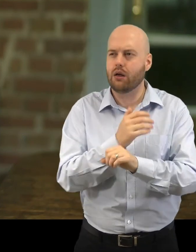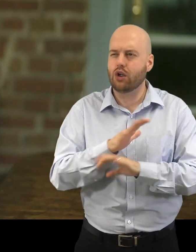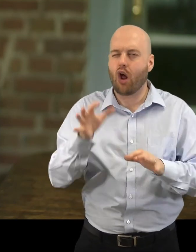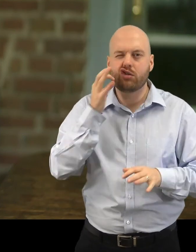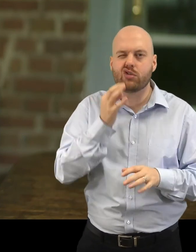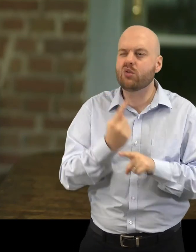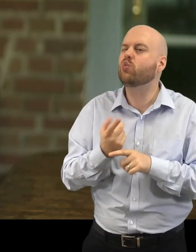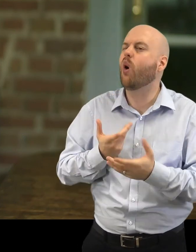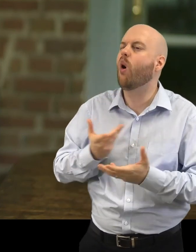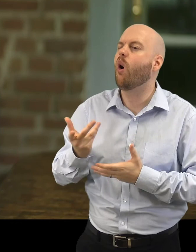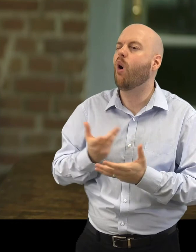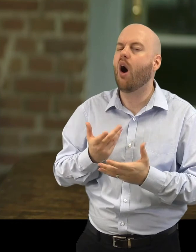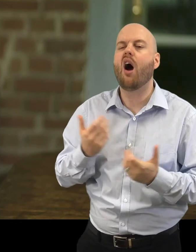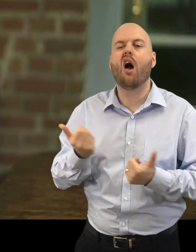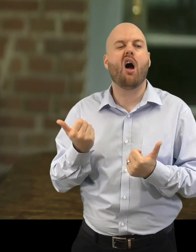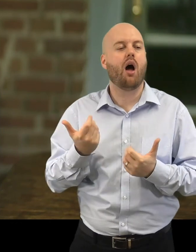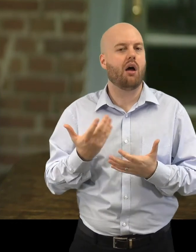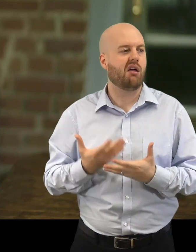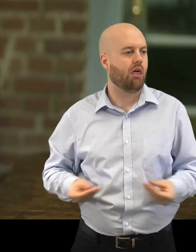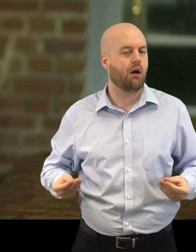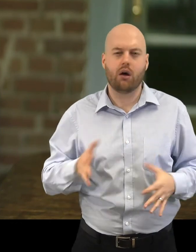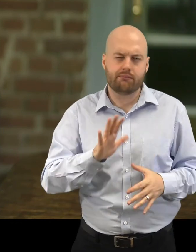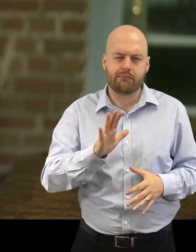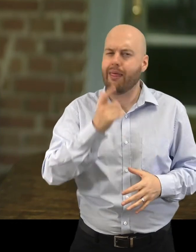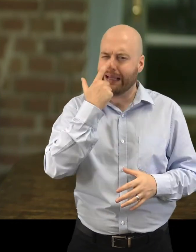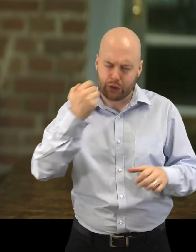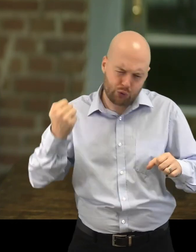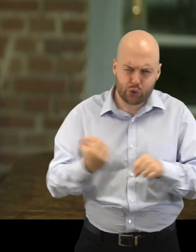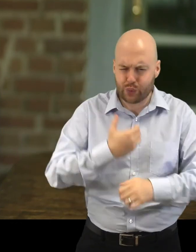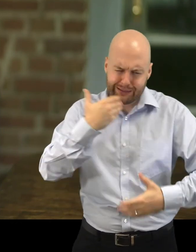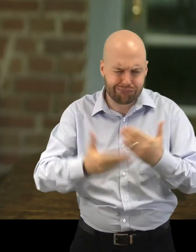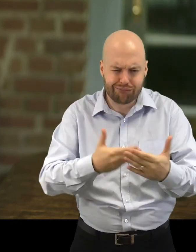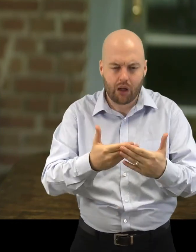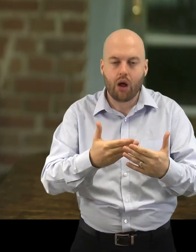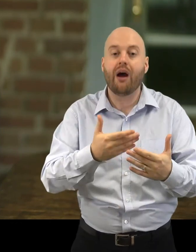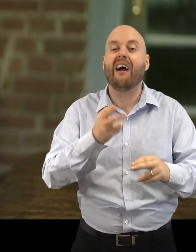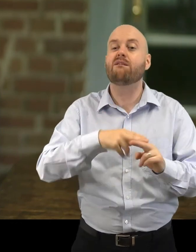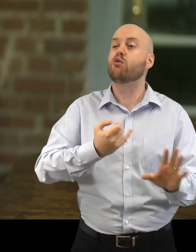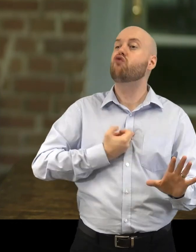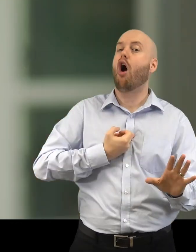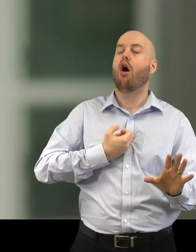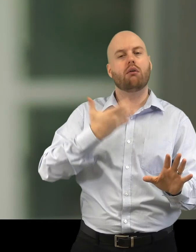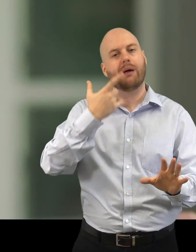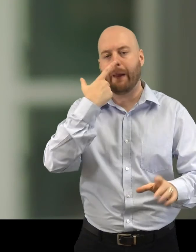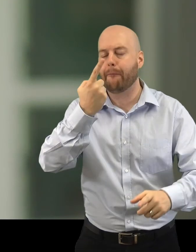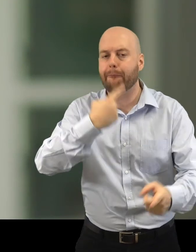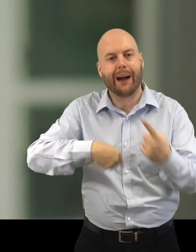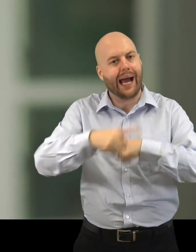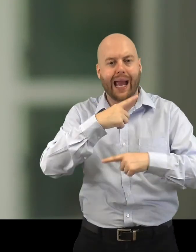it's making it. And it's then going back and saying, what did we learn? What did we do wrong? And back and forth and back and